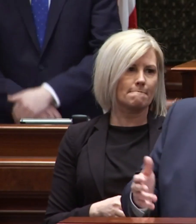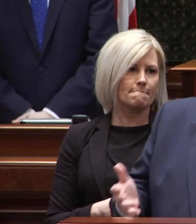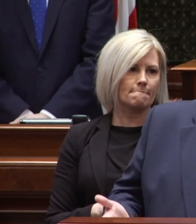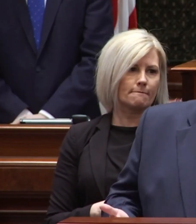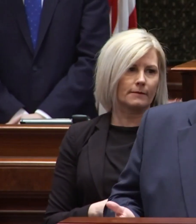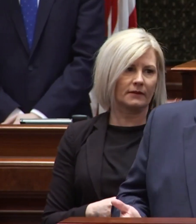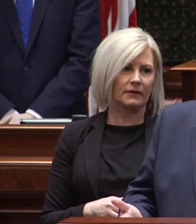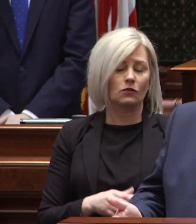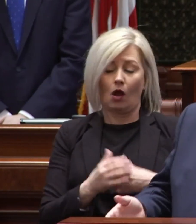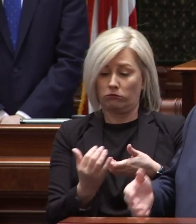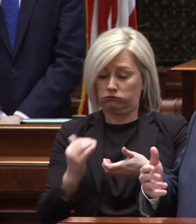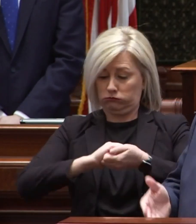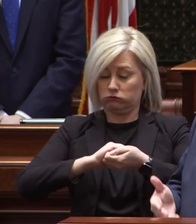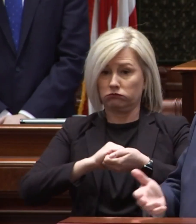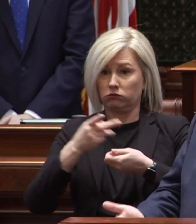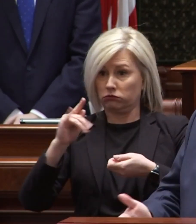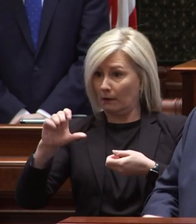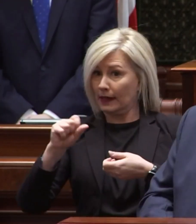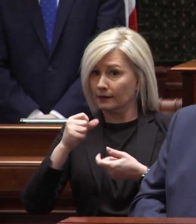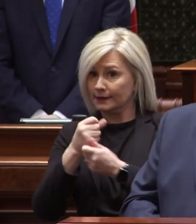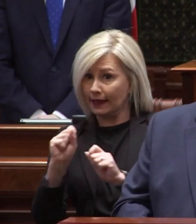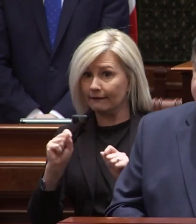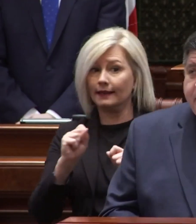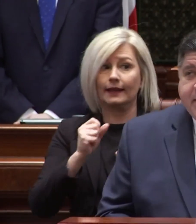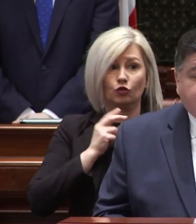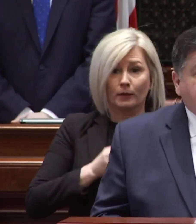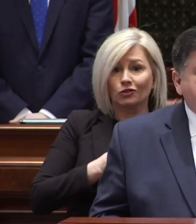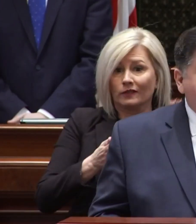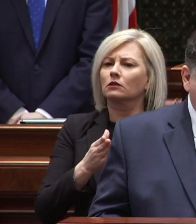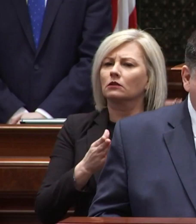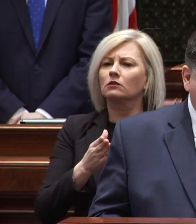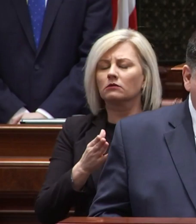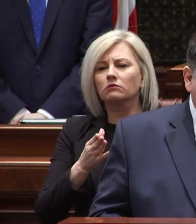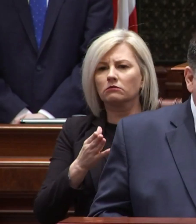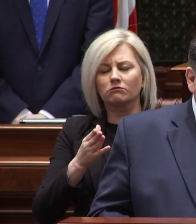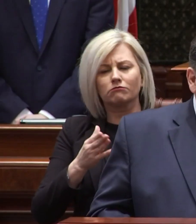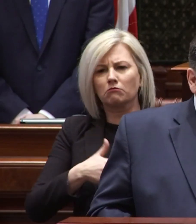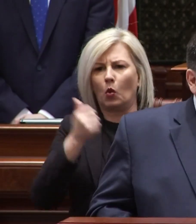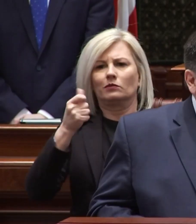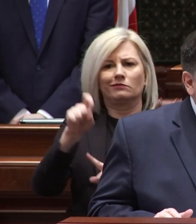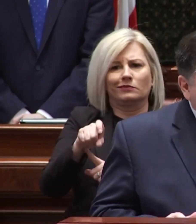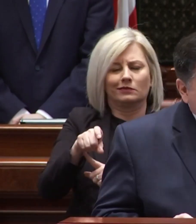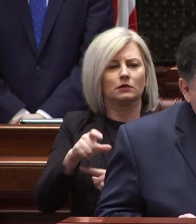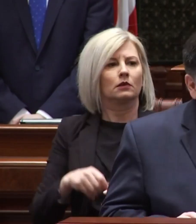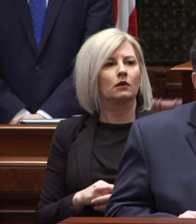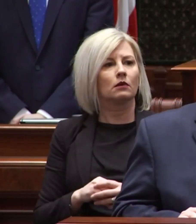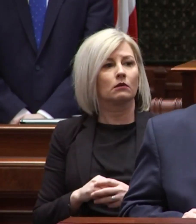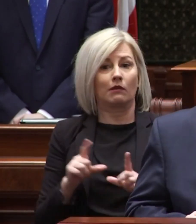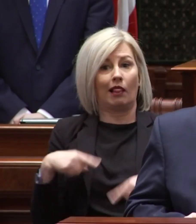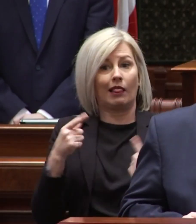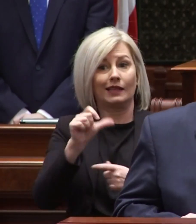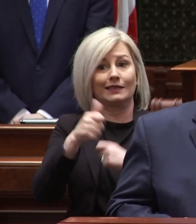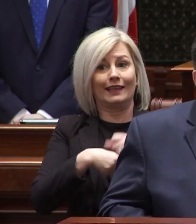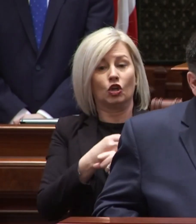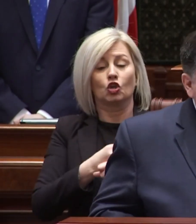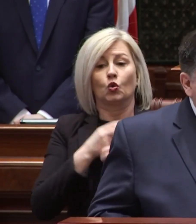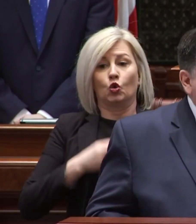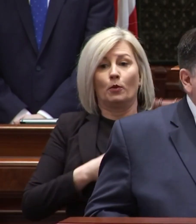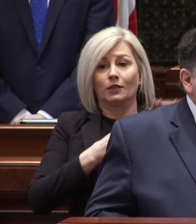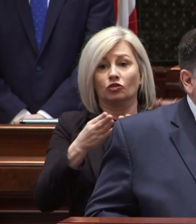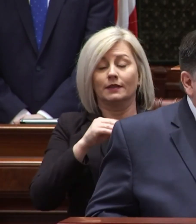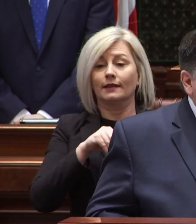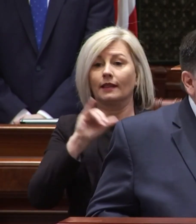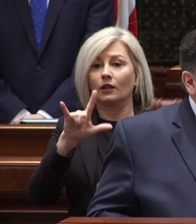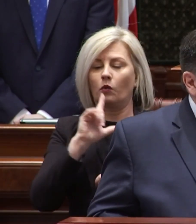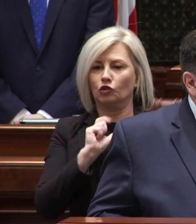the in hand with public safety are the human services necessary for people most in need over the last decade human services in